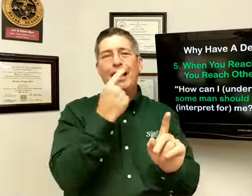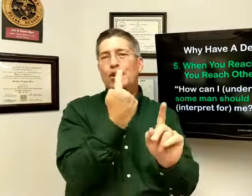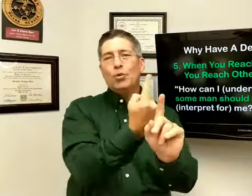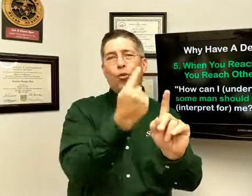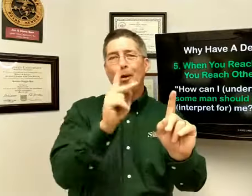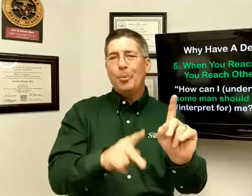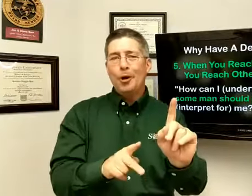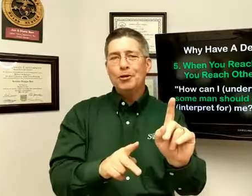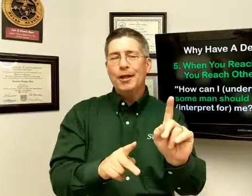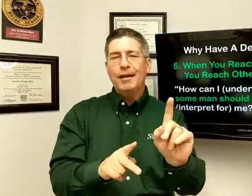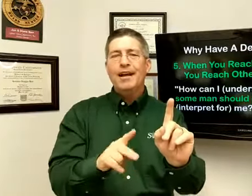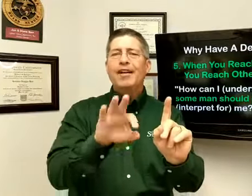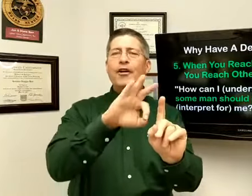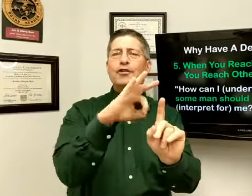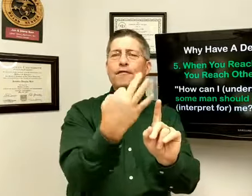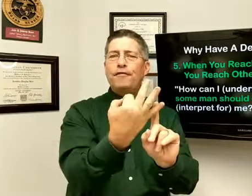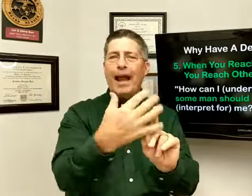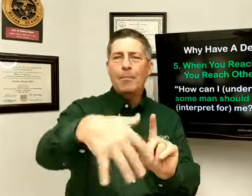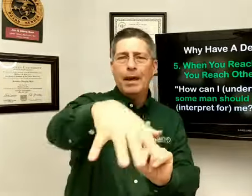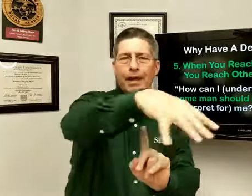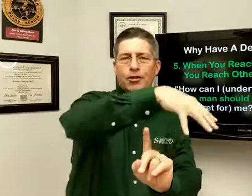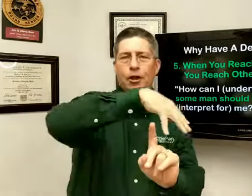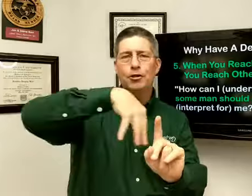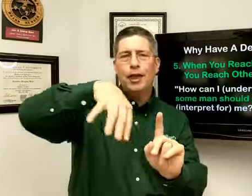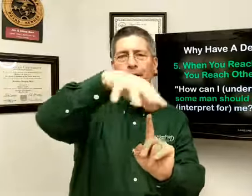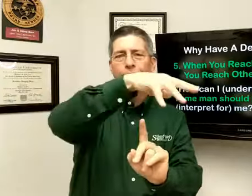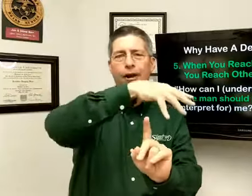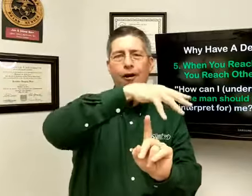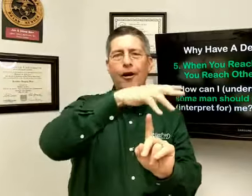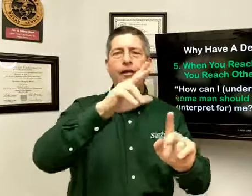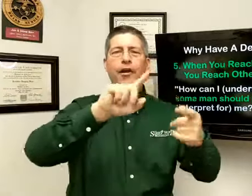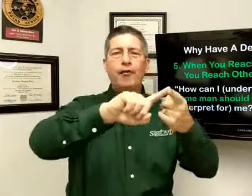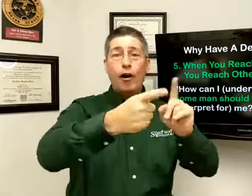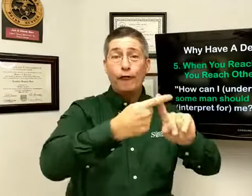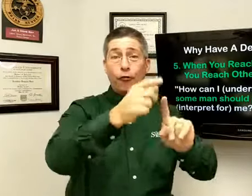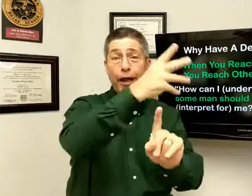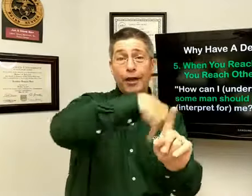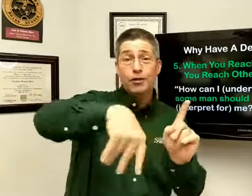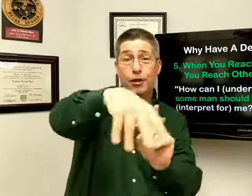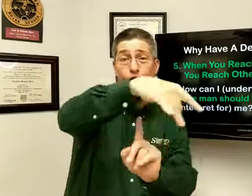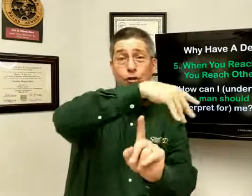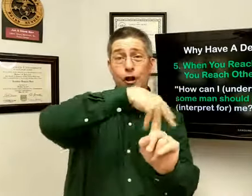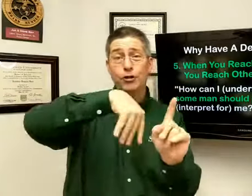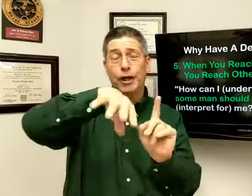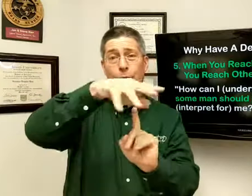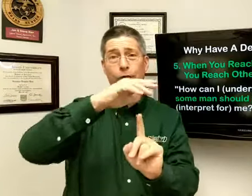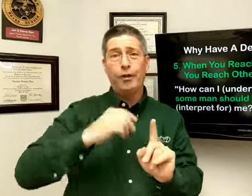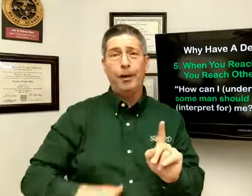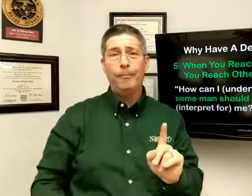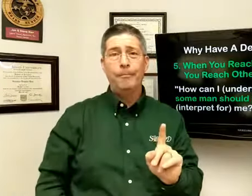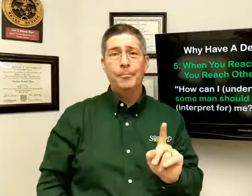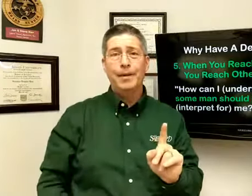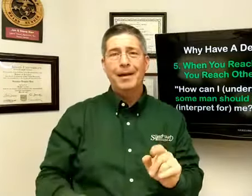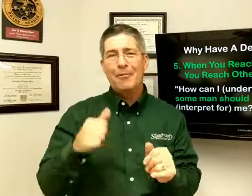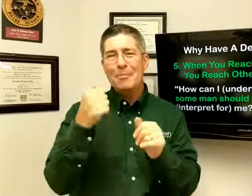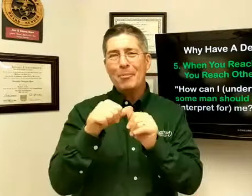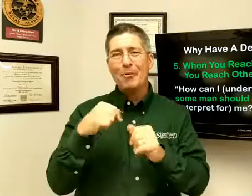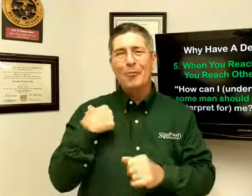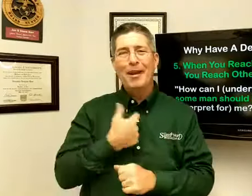just one person. There's a family associated there. There are friends that are associated with them. I remember when we